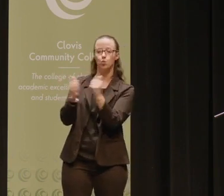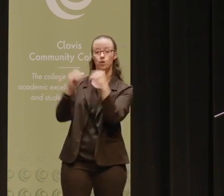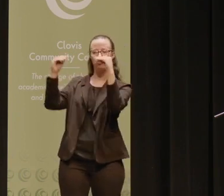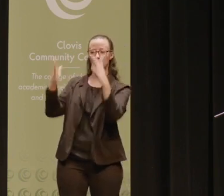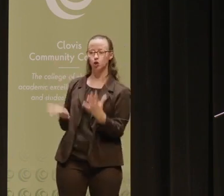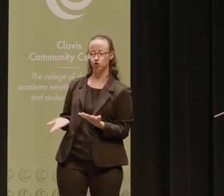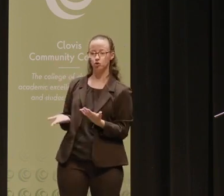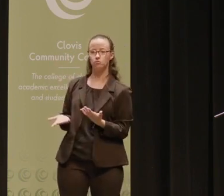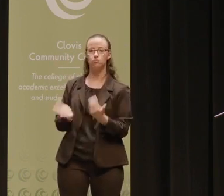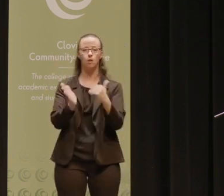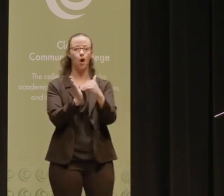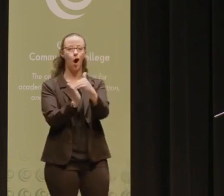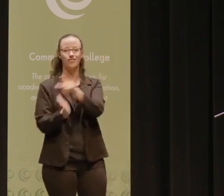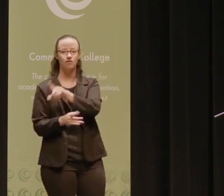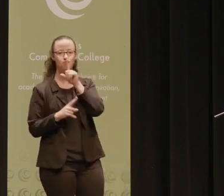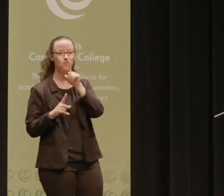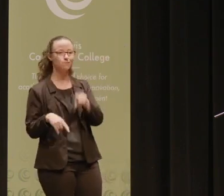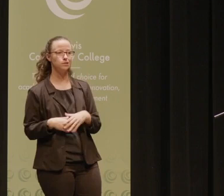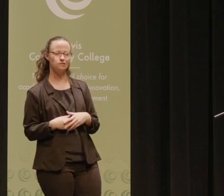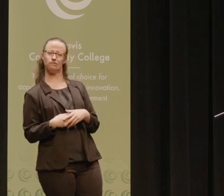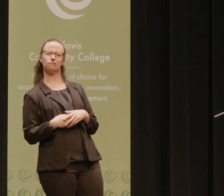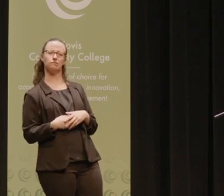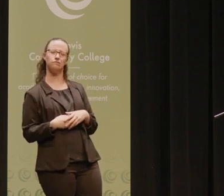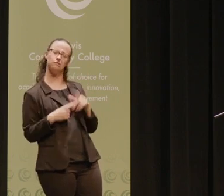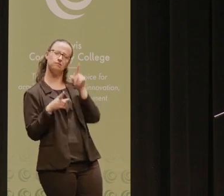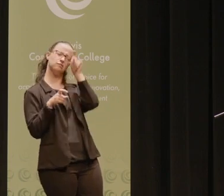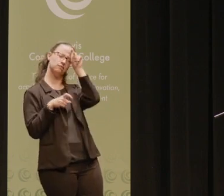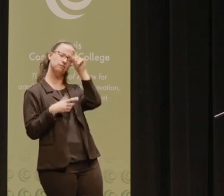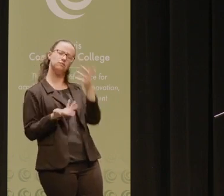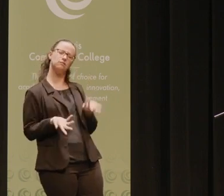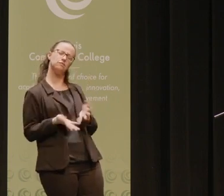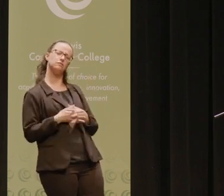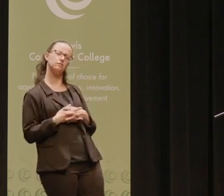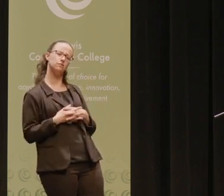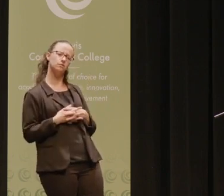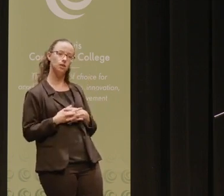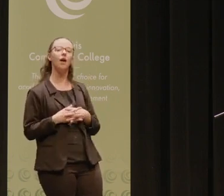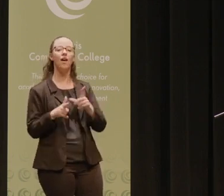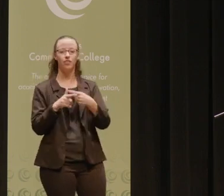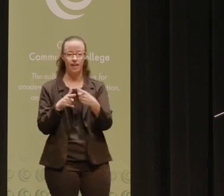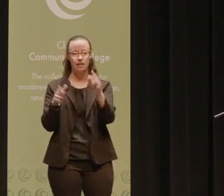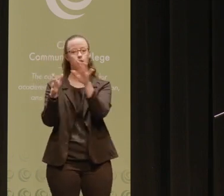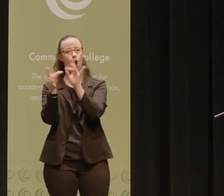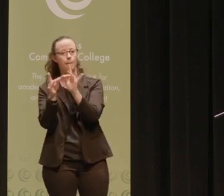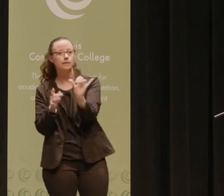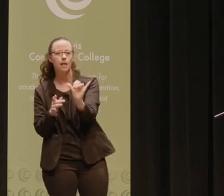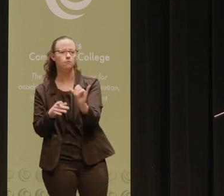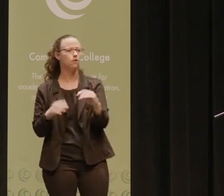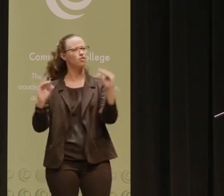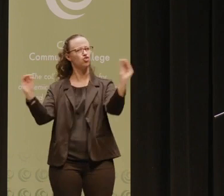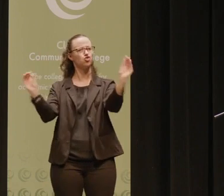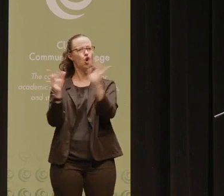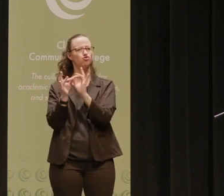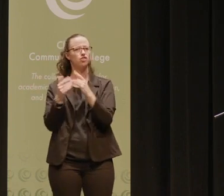educators, we're often met with looks of confusion and bewilderment, which are followed by statements like, there is